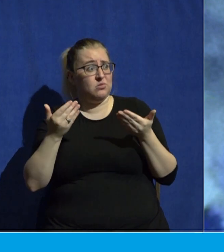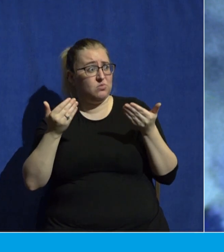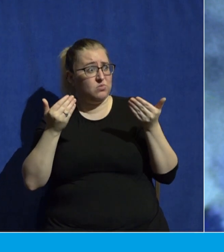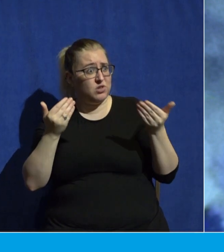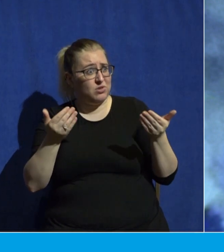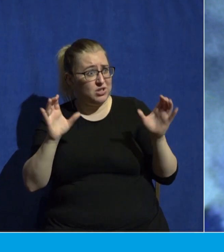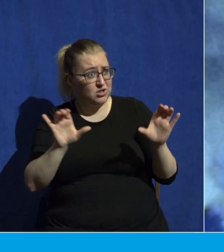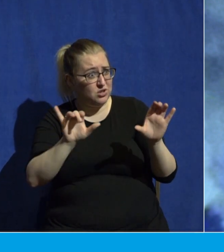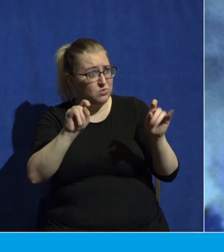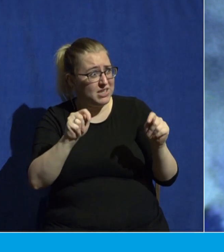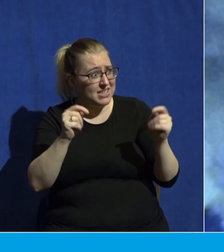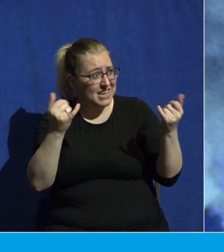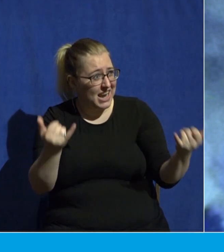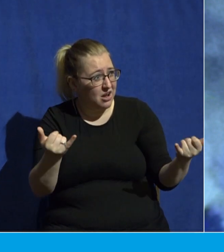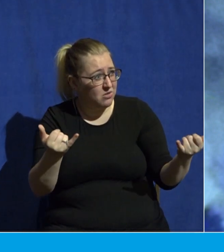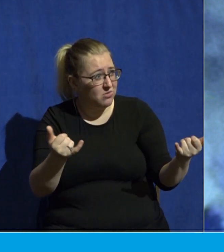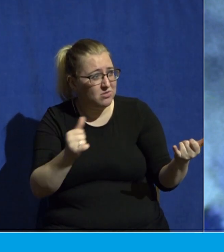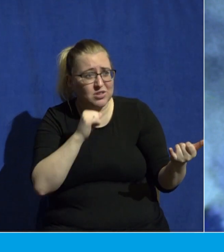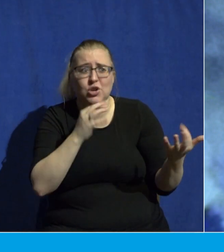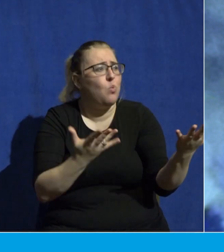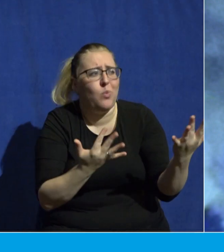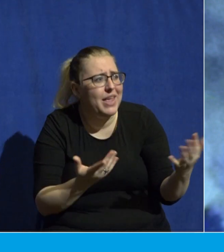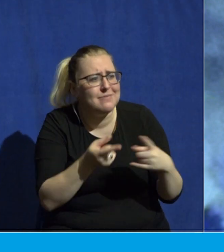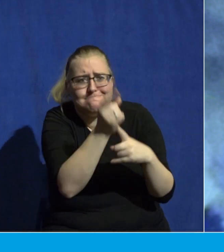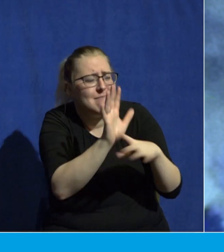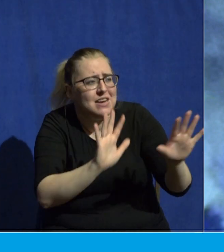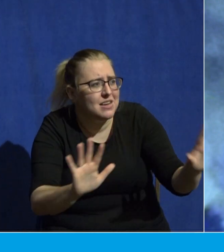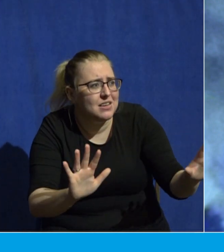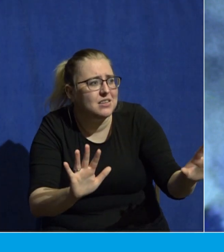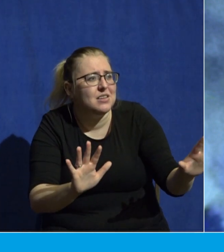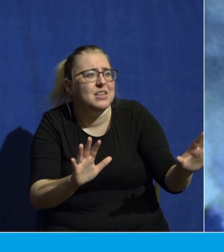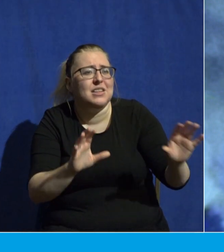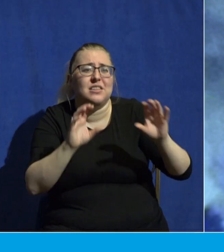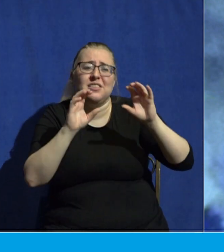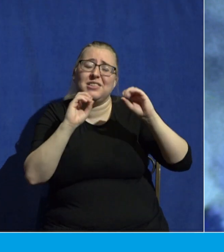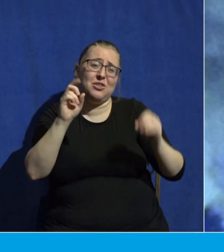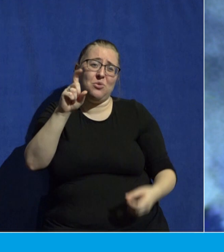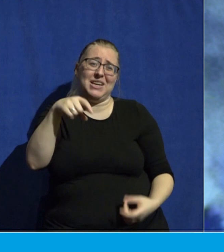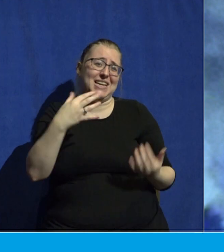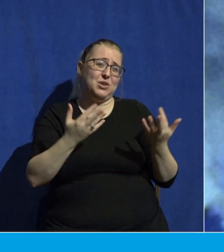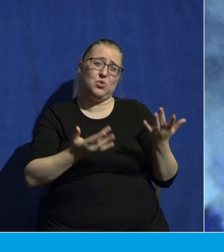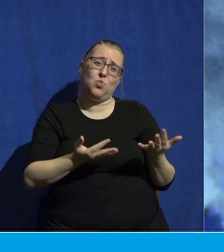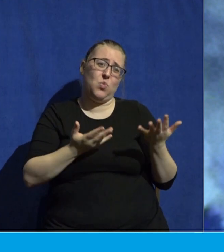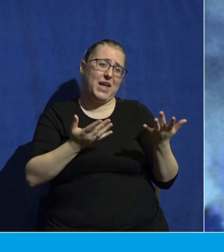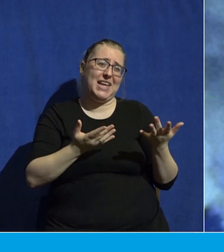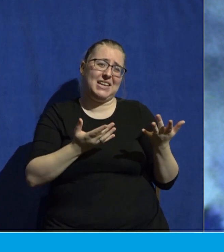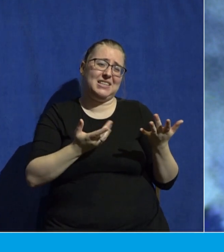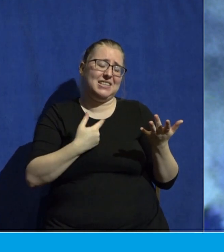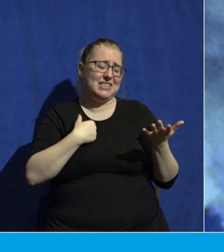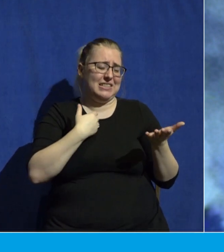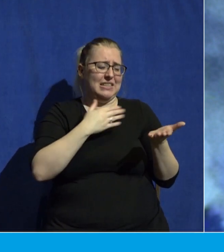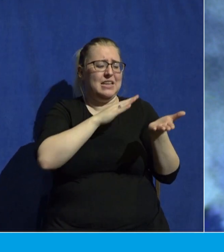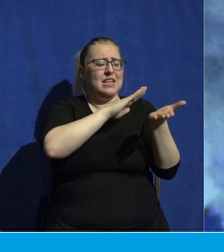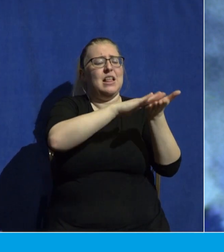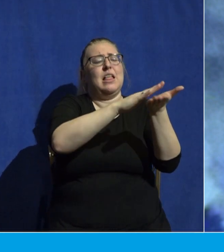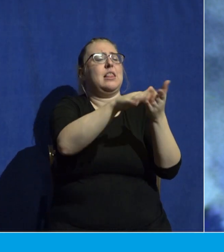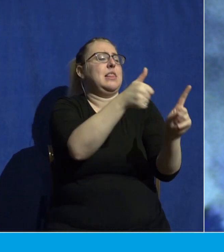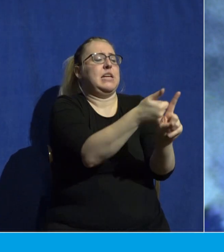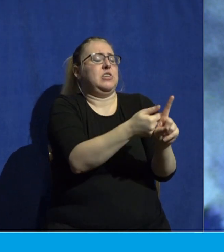Don't wait another minute. There is no need for you to clean yourself up. When you